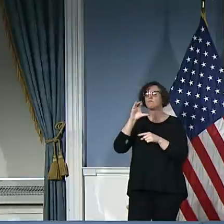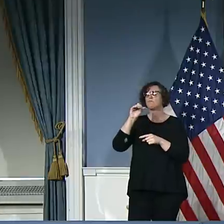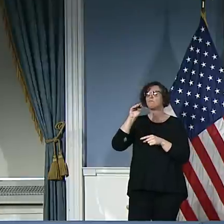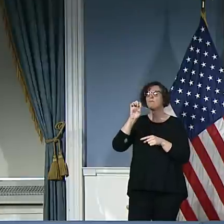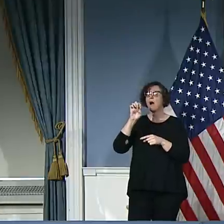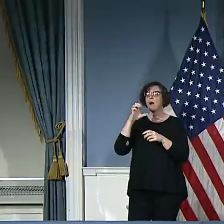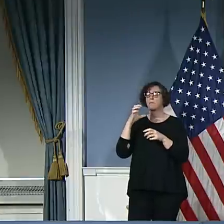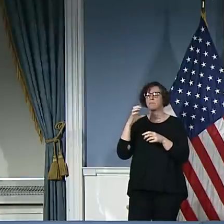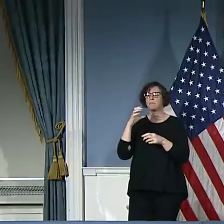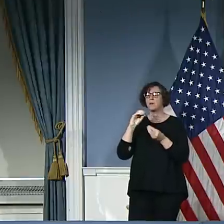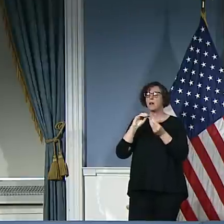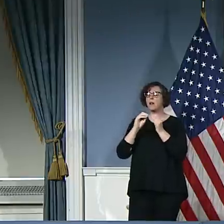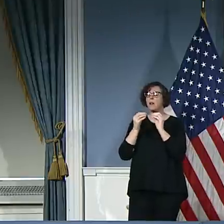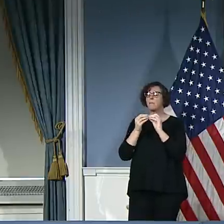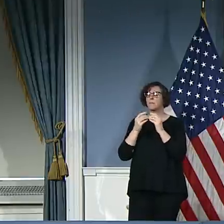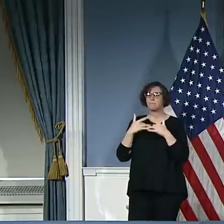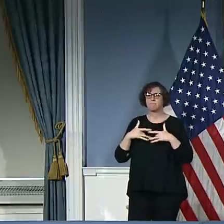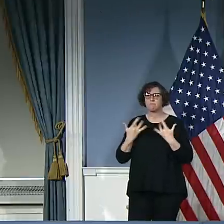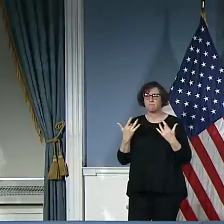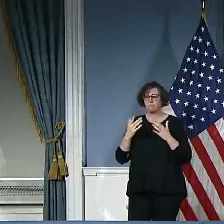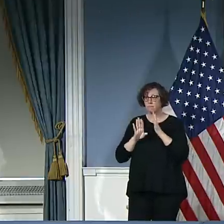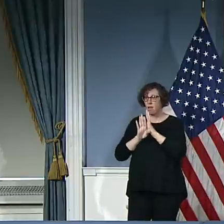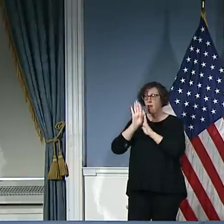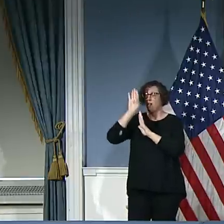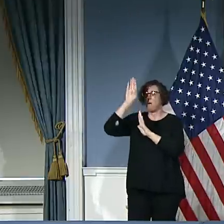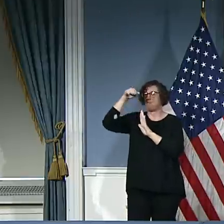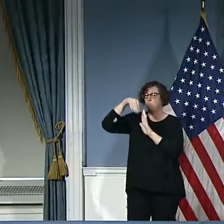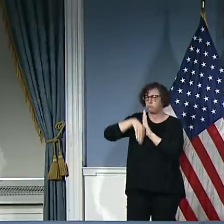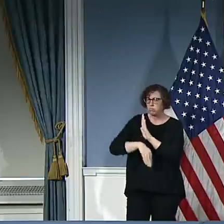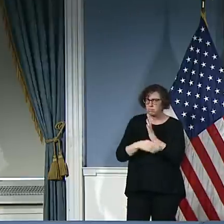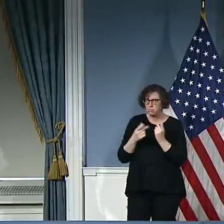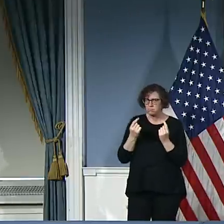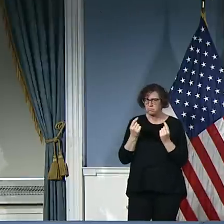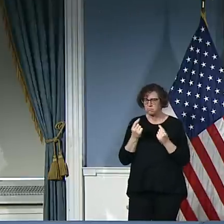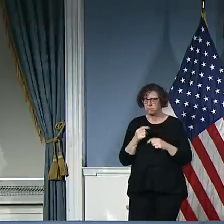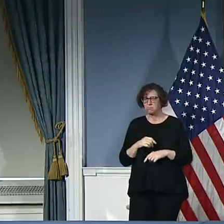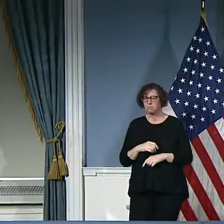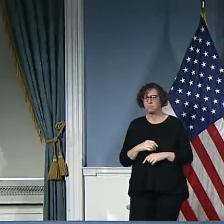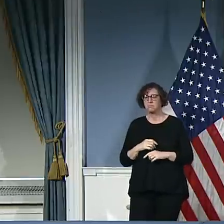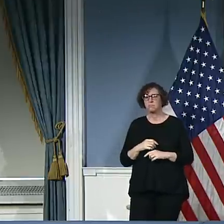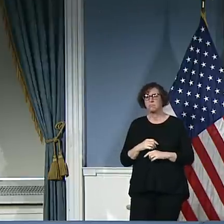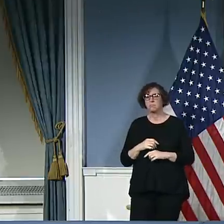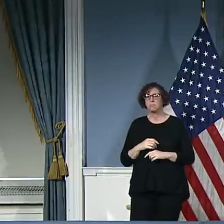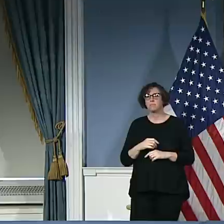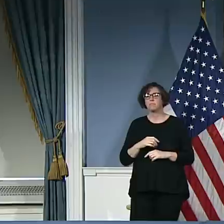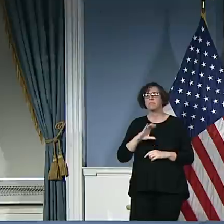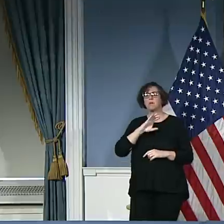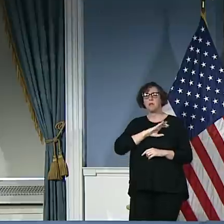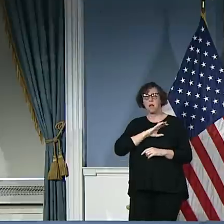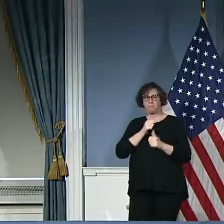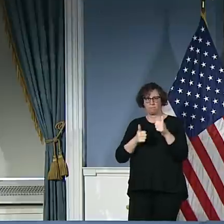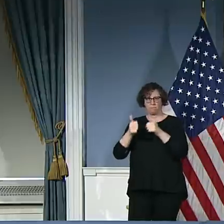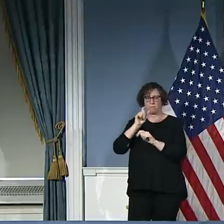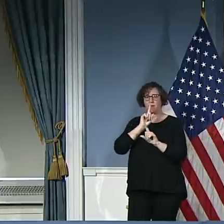Very, you know what? I don't even, I don't think I've released this tidbit, but I will to you so you can get the scoop here. We